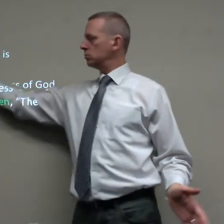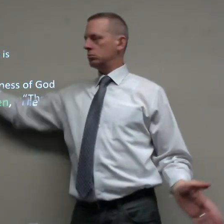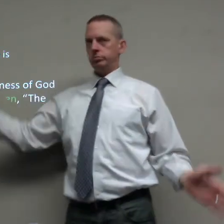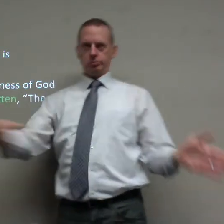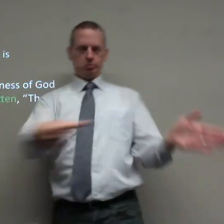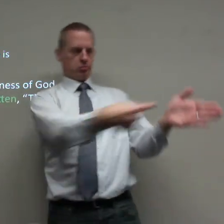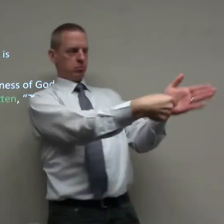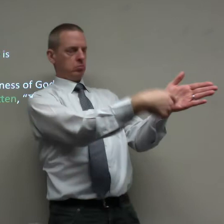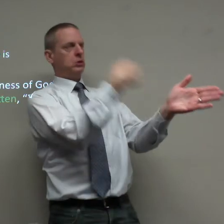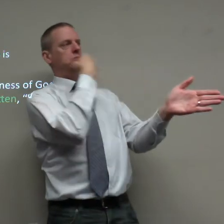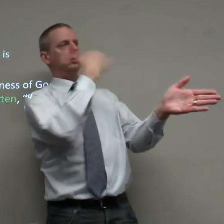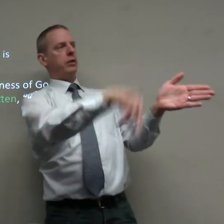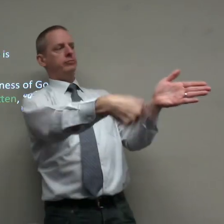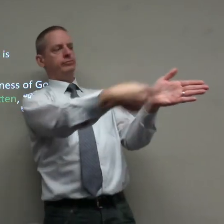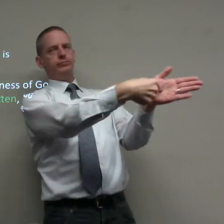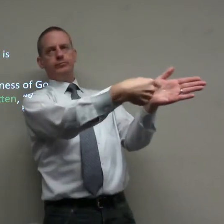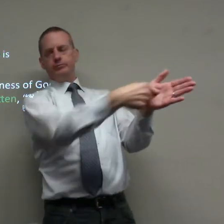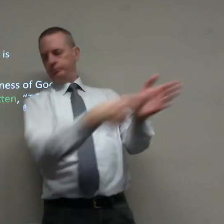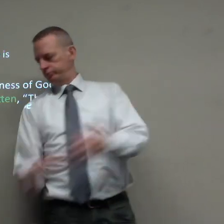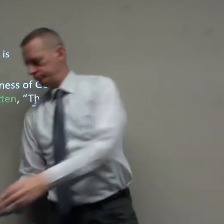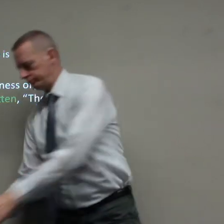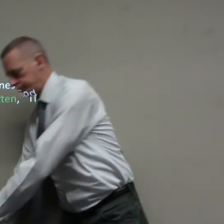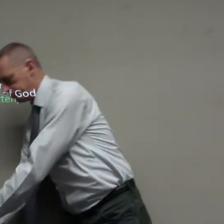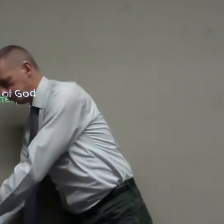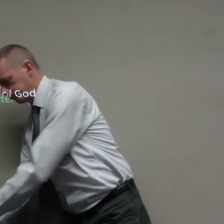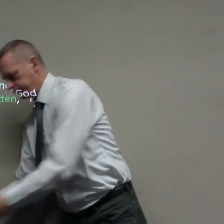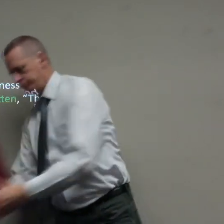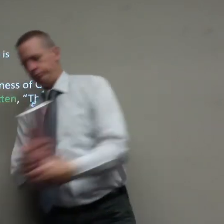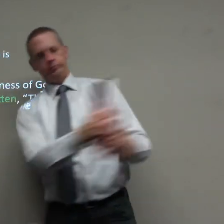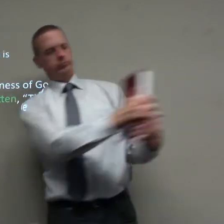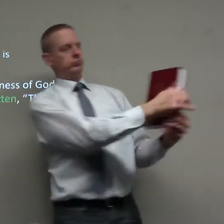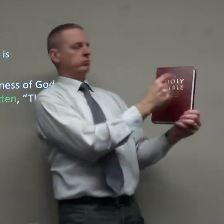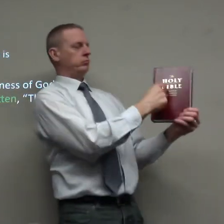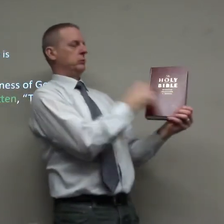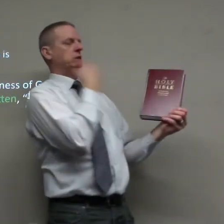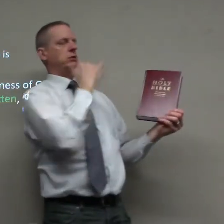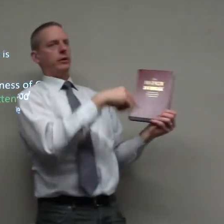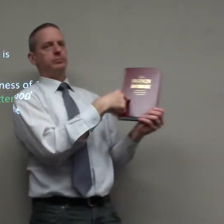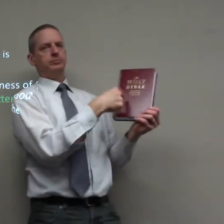it is written it has already been said in the bible